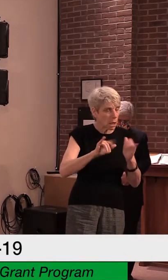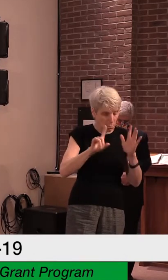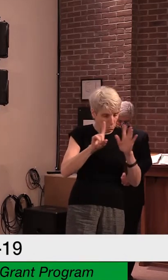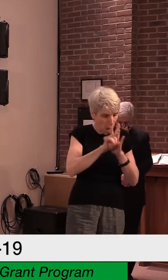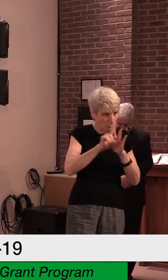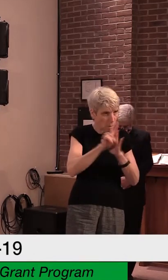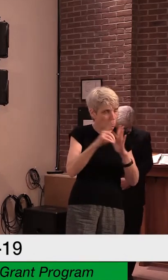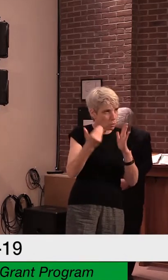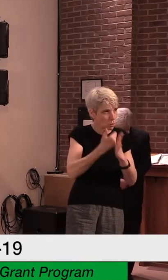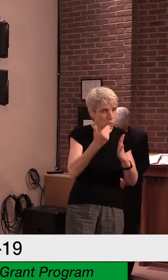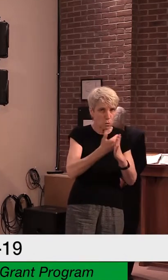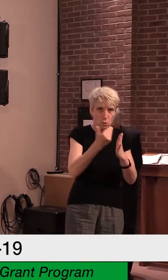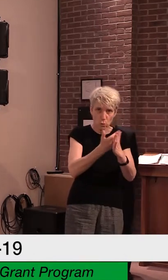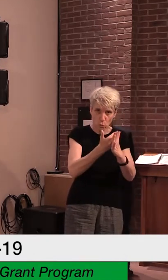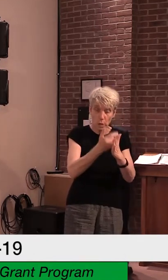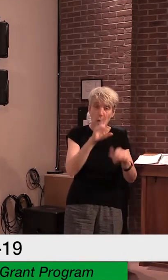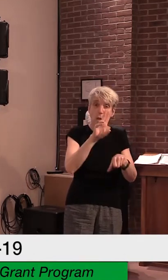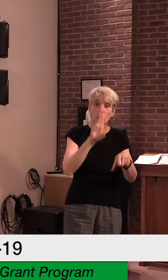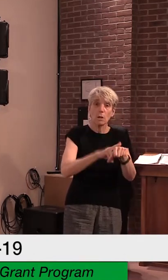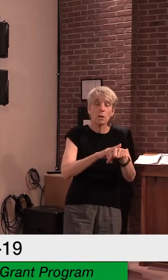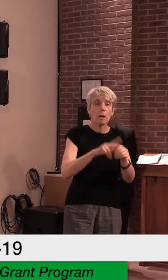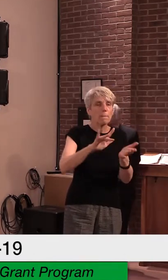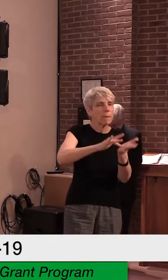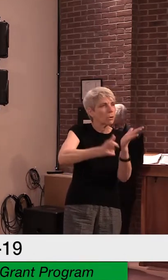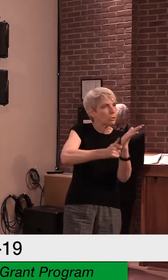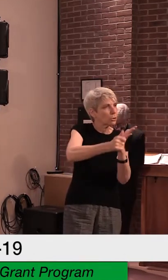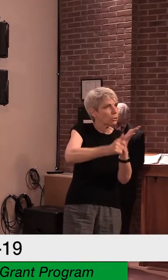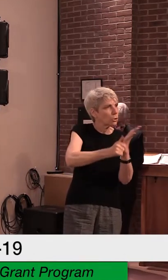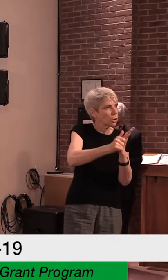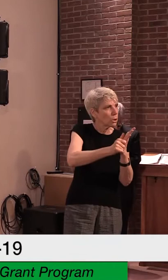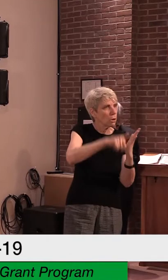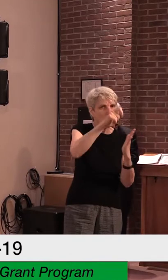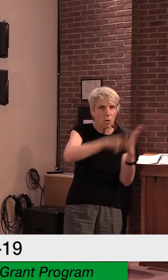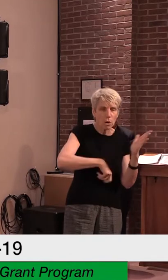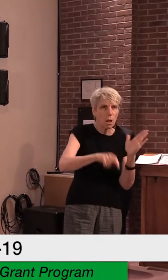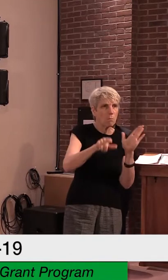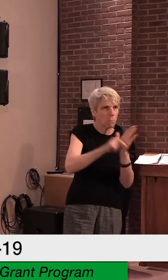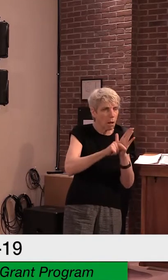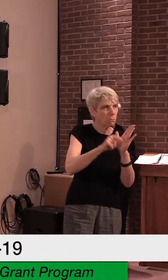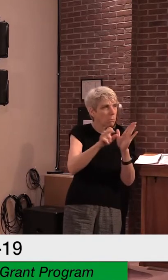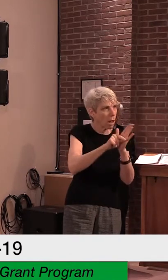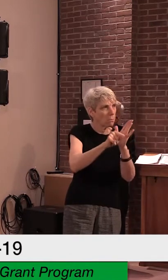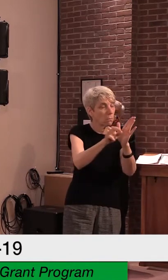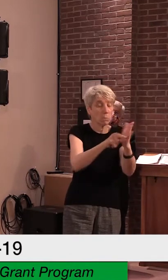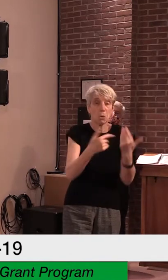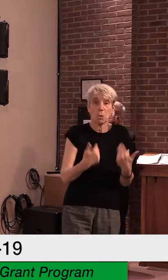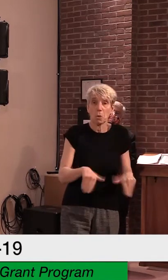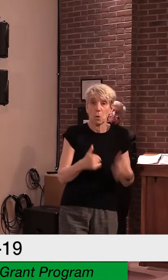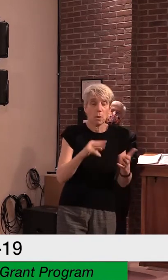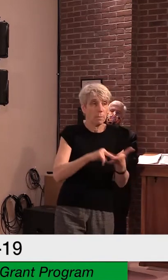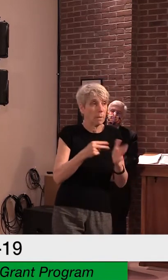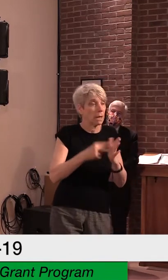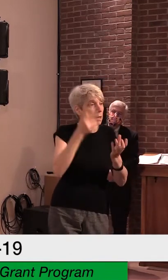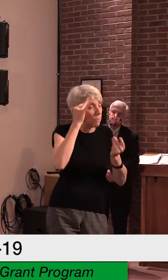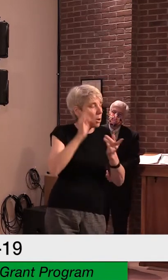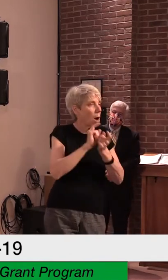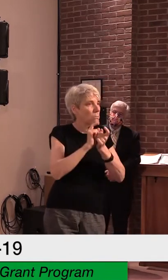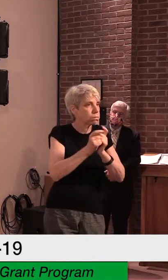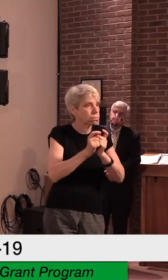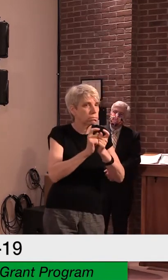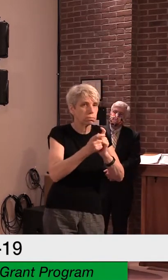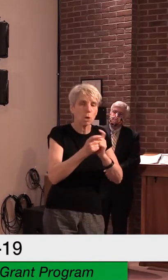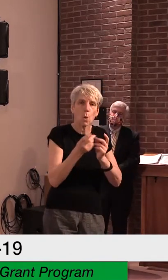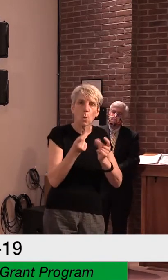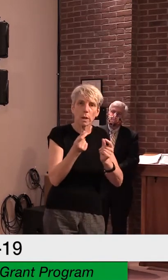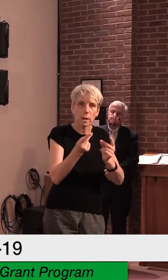includes the medical literature. And publication turnaround times can be briefer than ever before in recognition